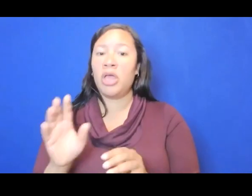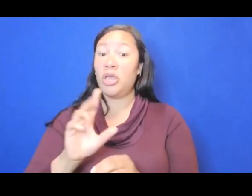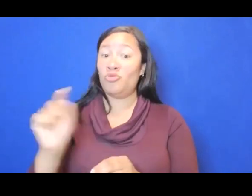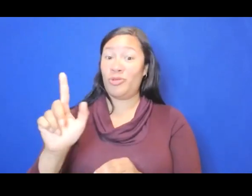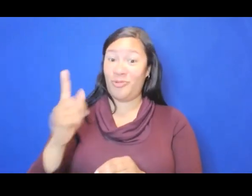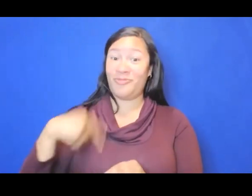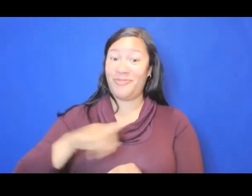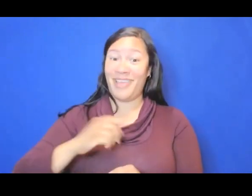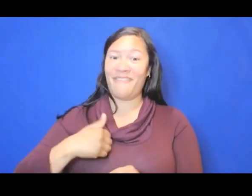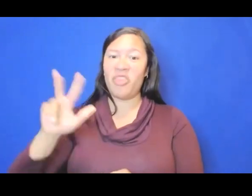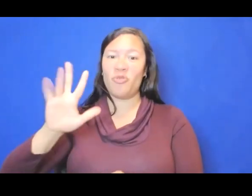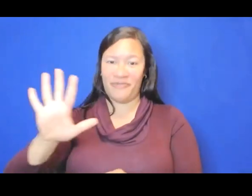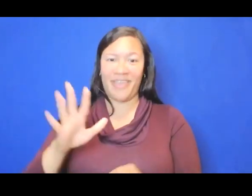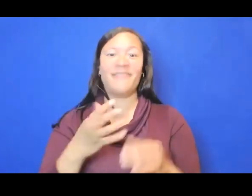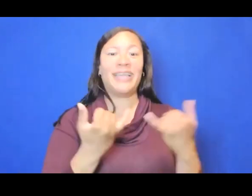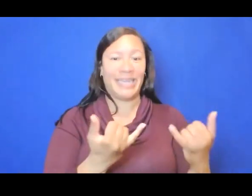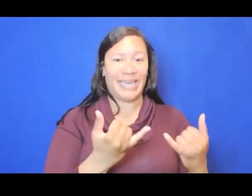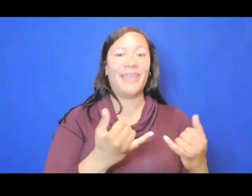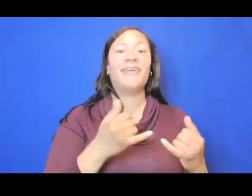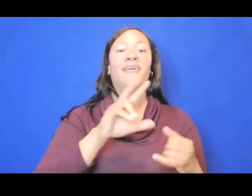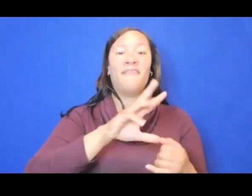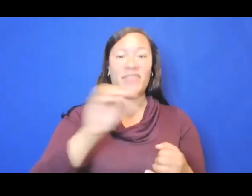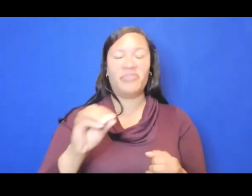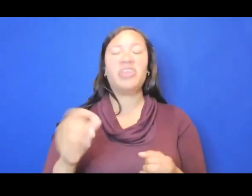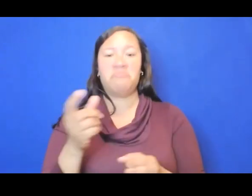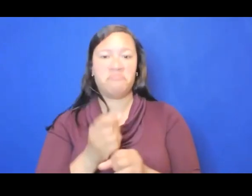So 50 is short answer.